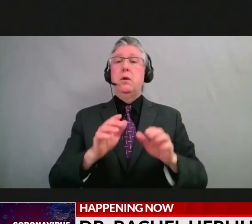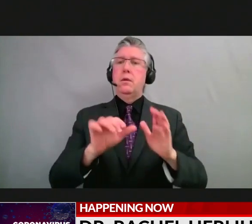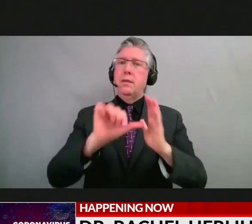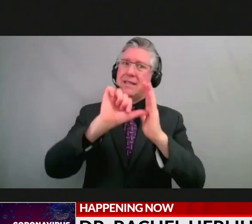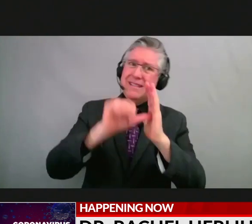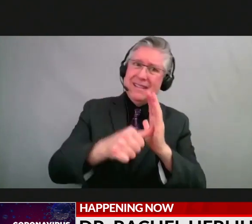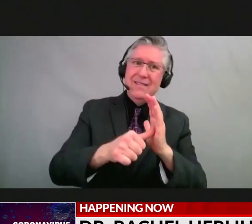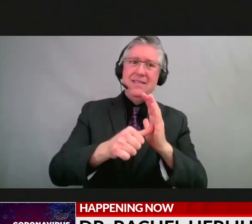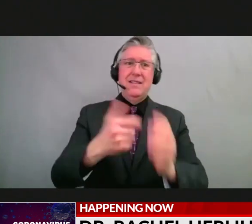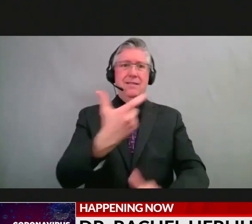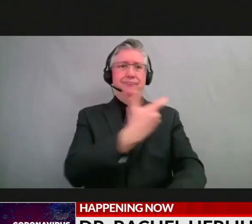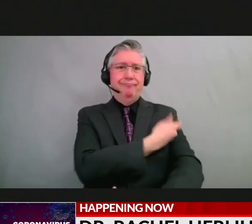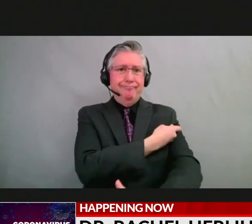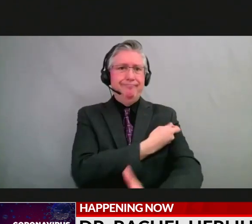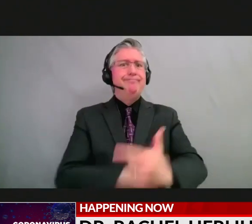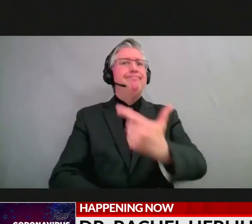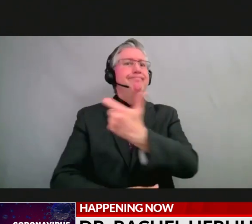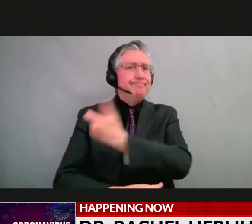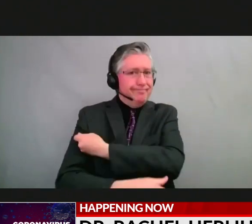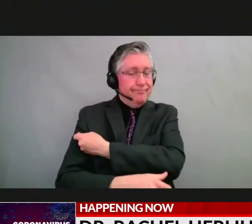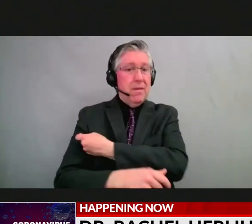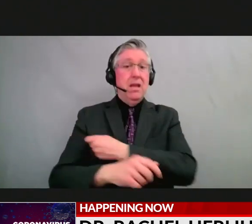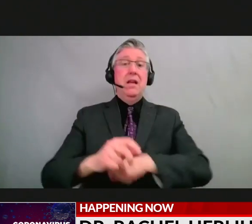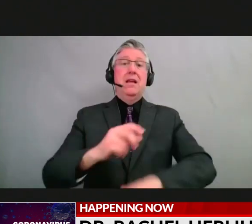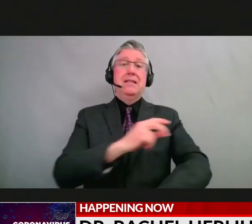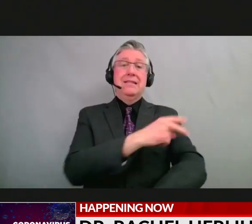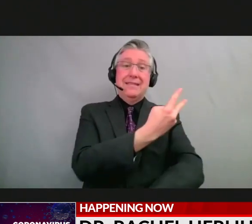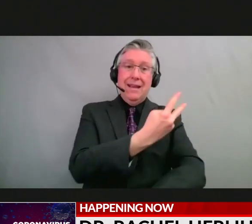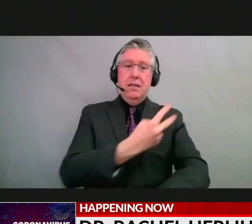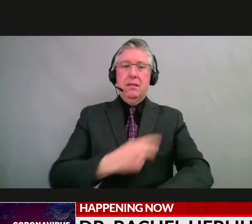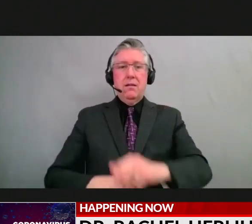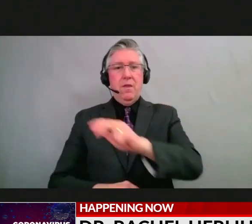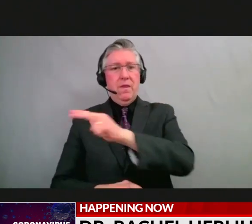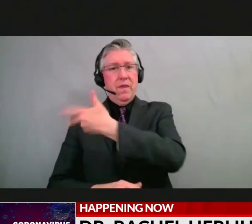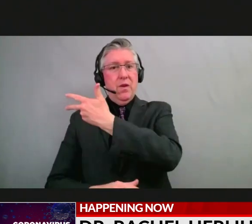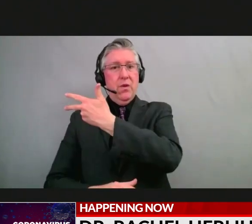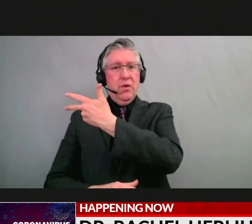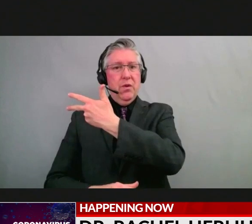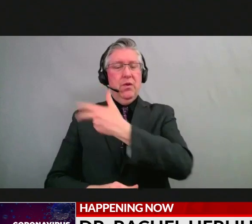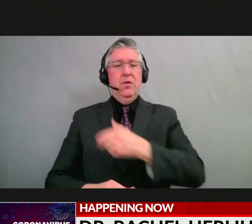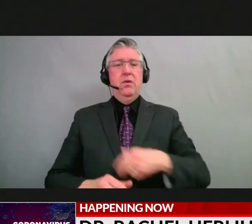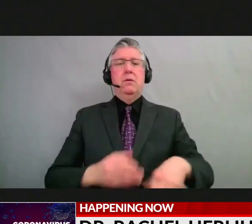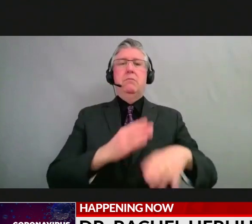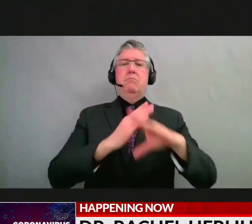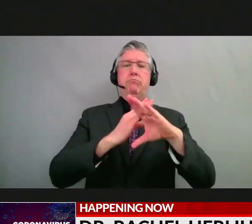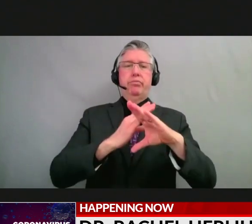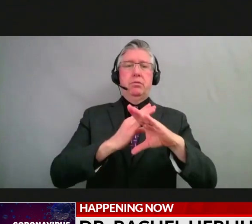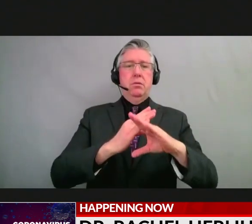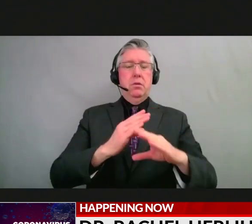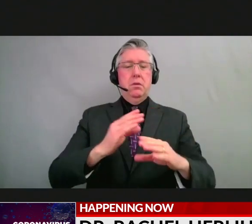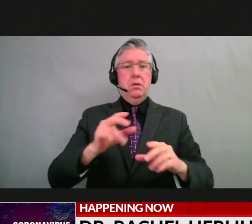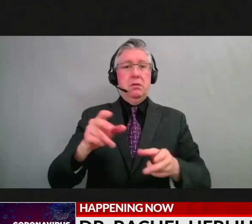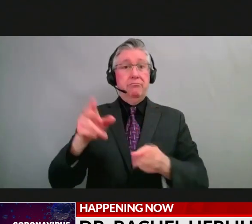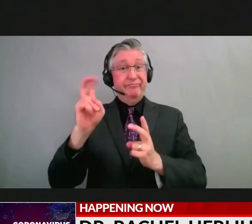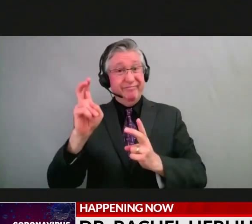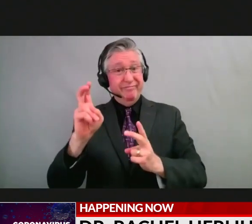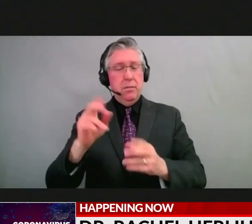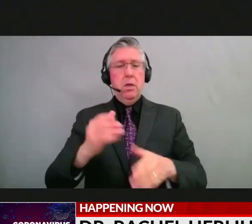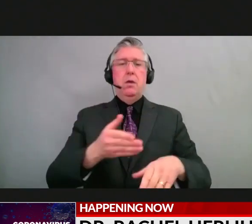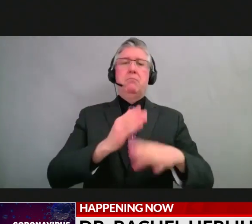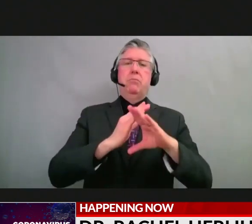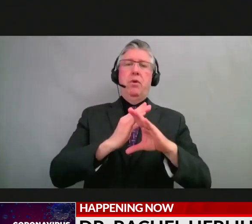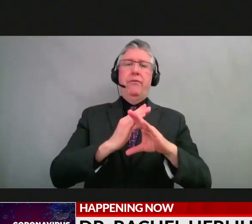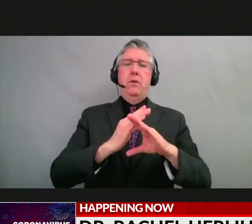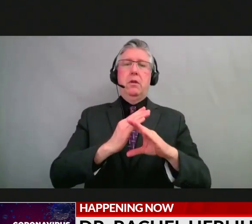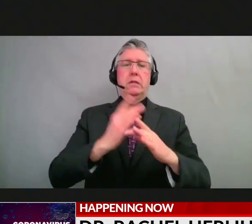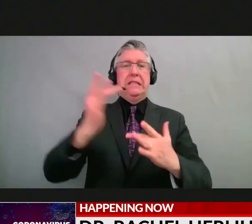message today about the importance of booster doses for preventing death, preventing infection, preventing hospitalization. Really, you know, that